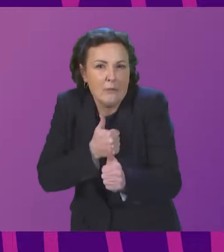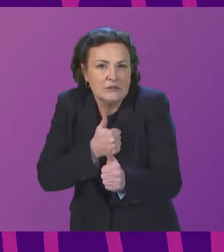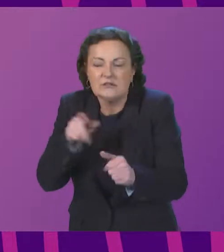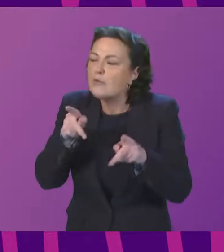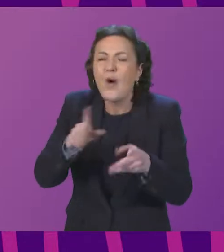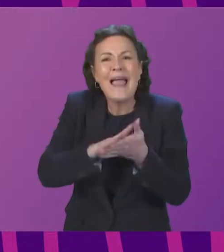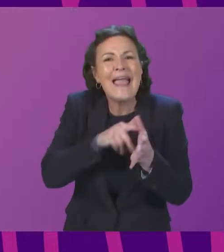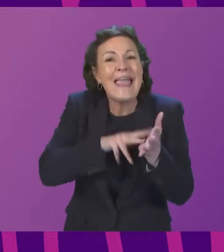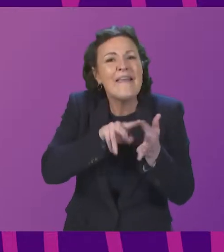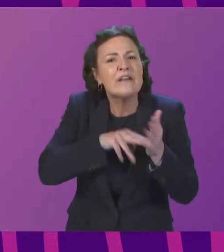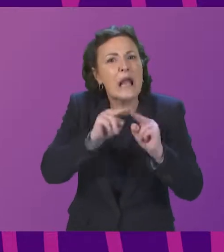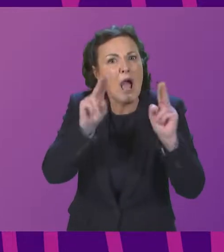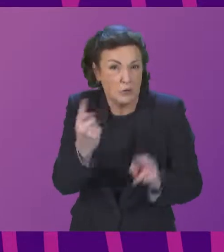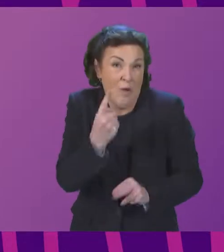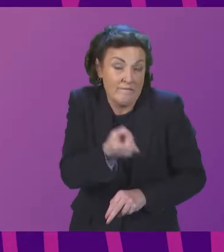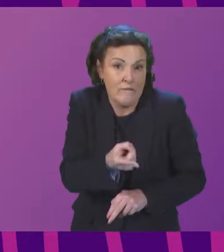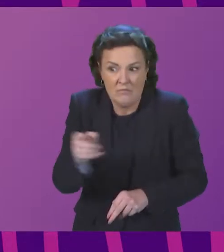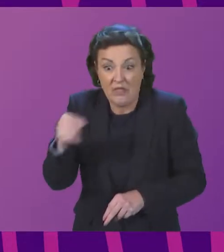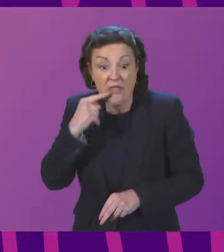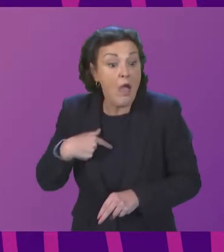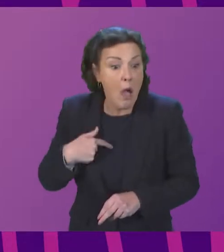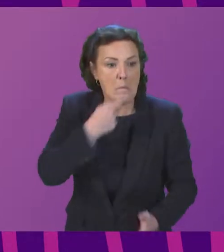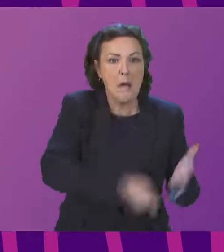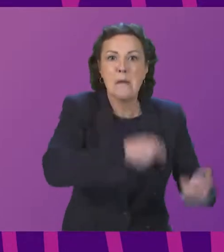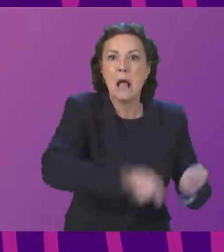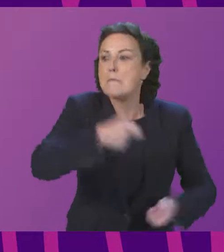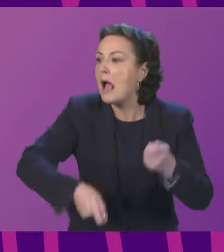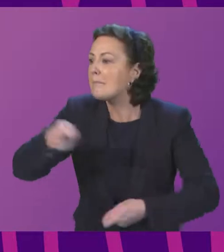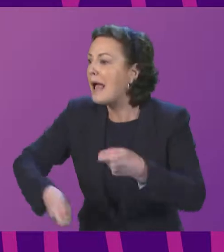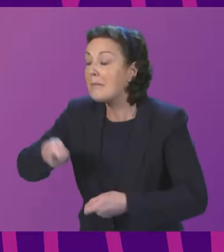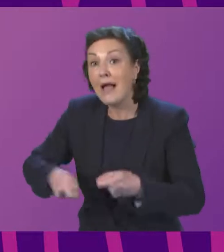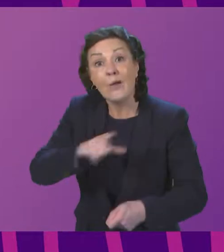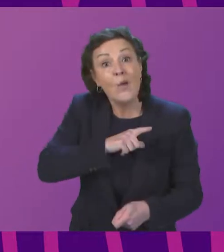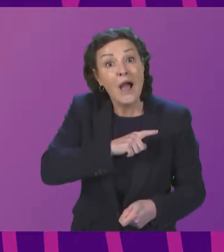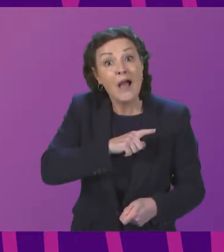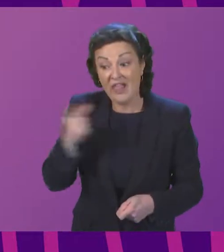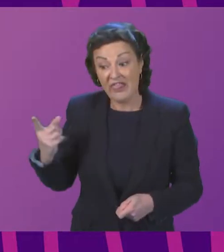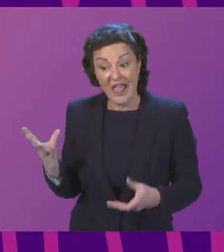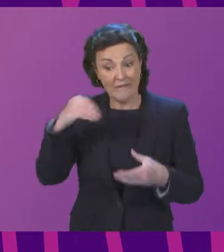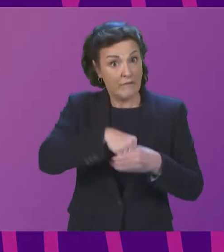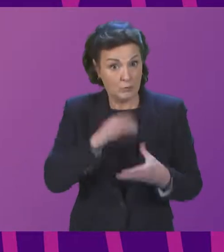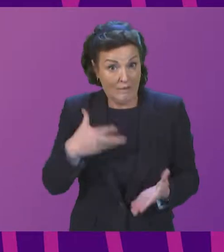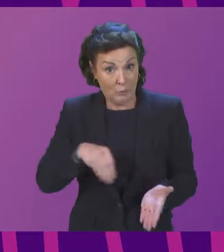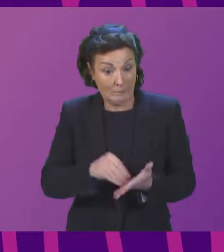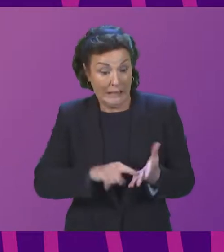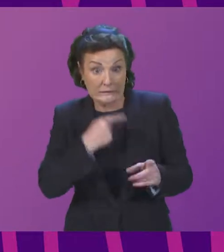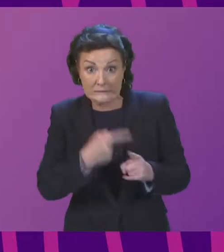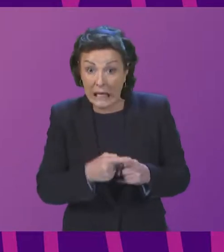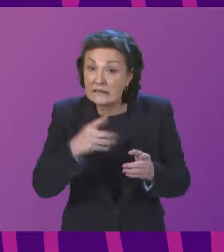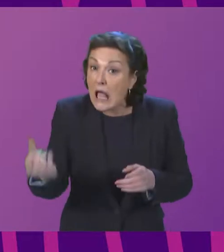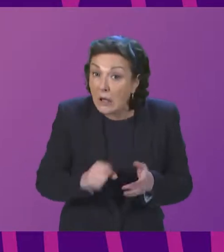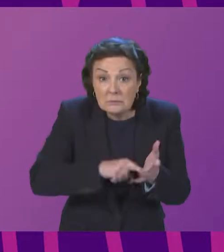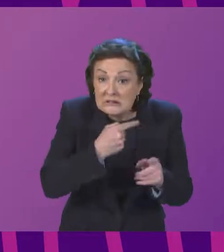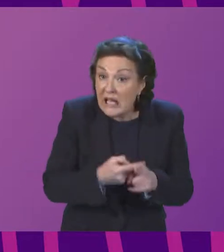planting in Scotland. Their investment opens access to tax breaks. There are no income tax, no corporation tax,